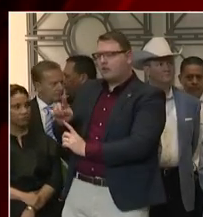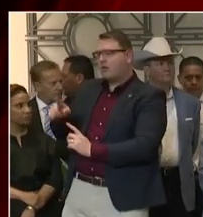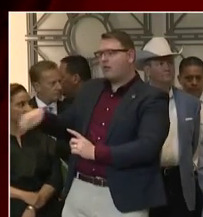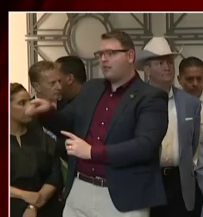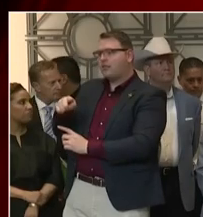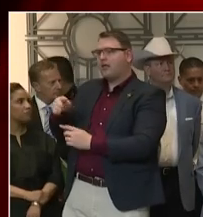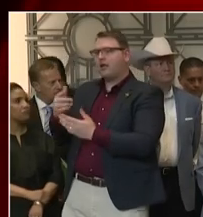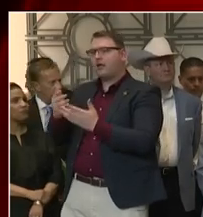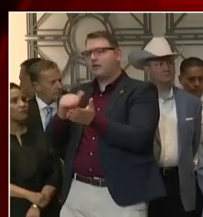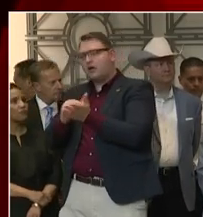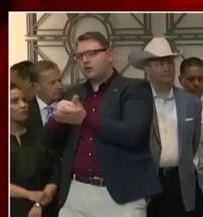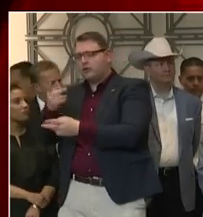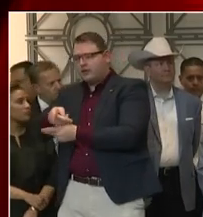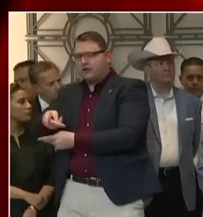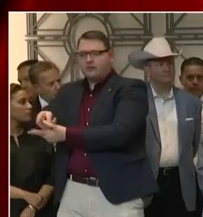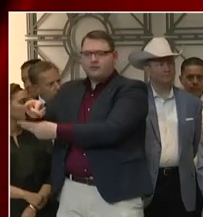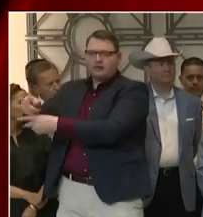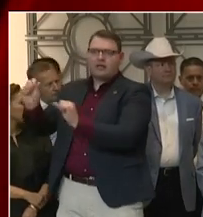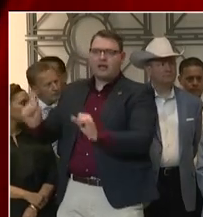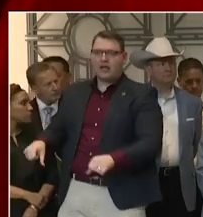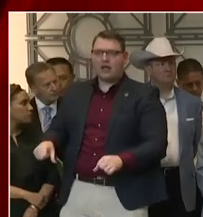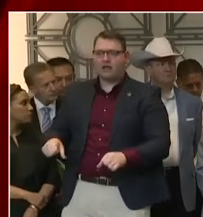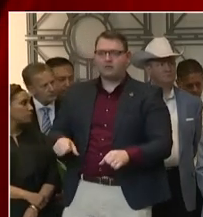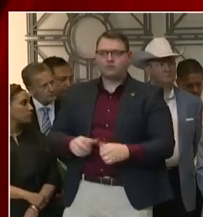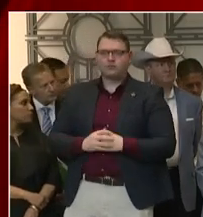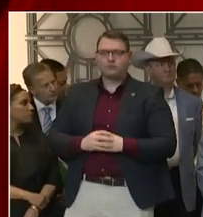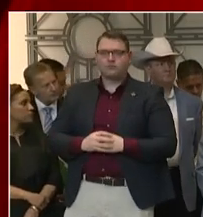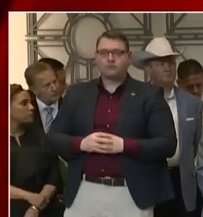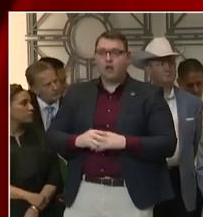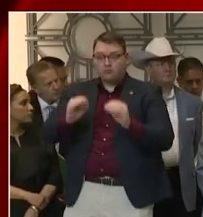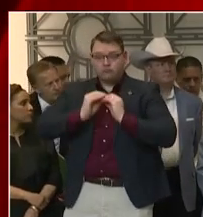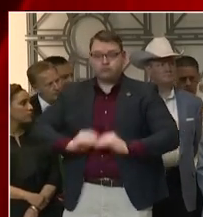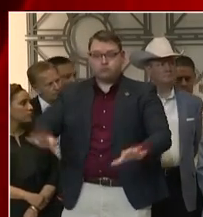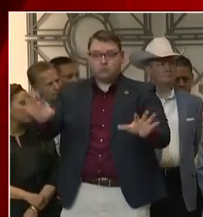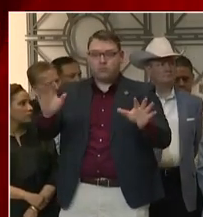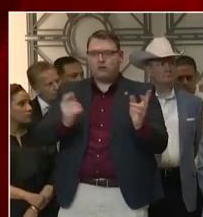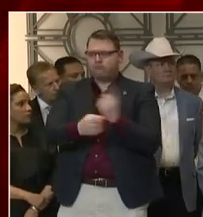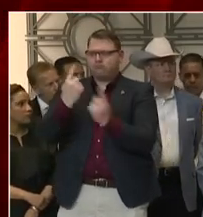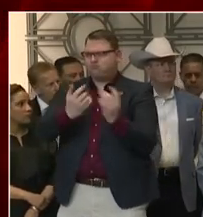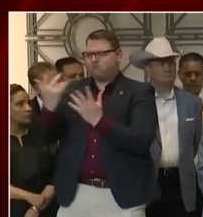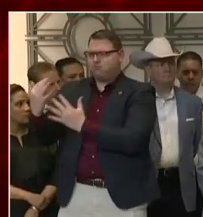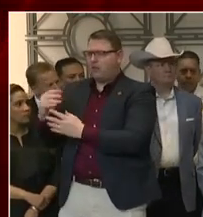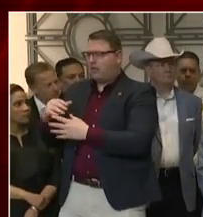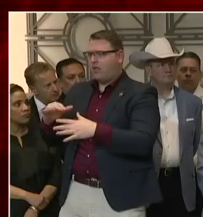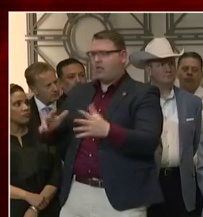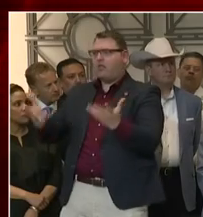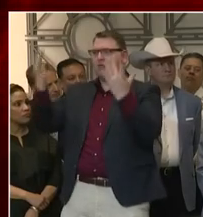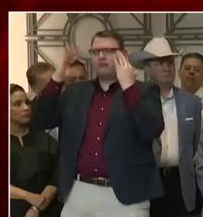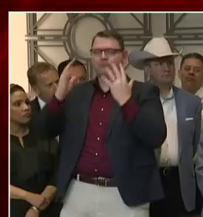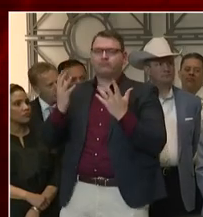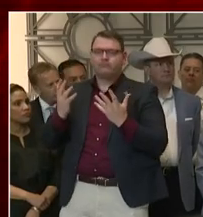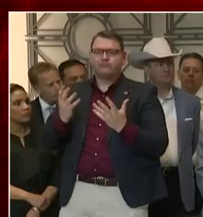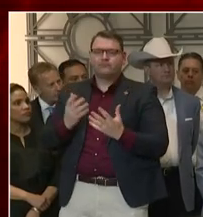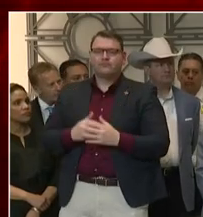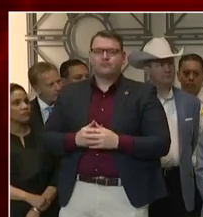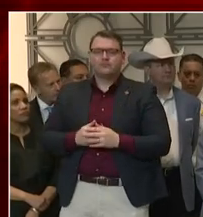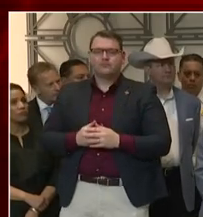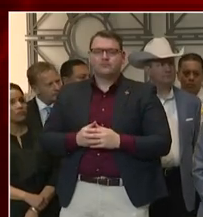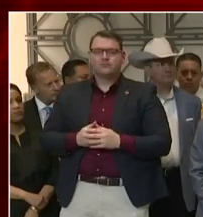the people who need to be tested. And one last thing I'd say before I step away from the podium is with testing. We are increasing our ability to test.